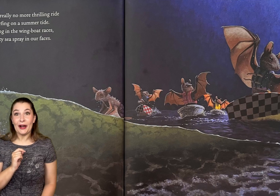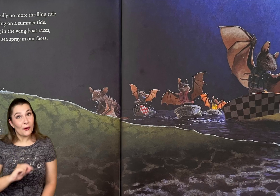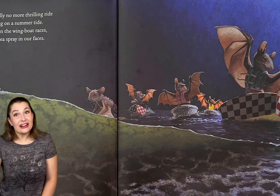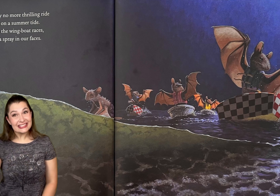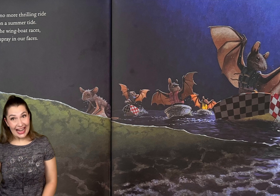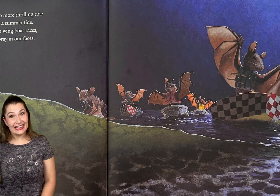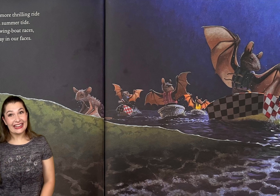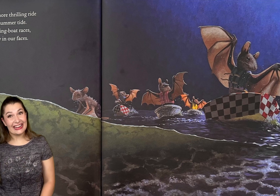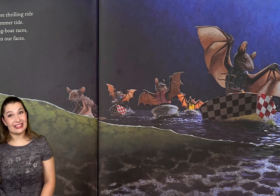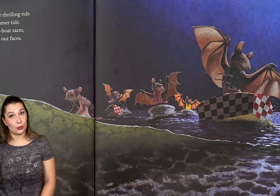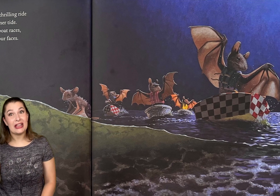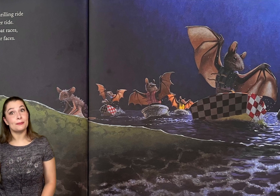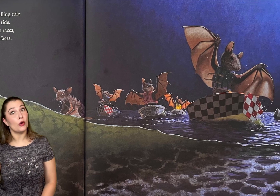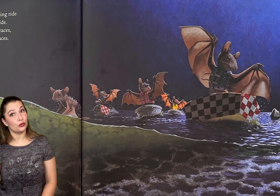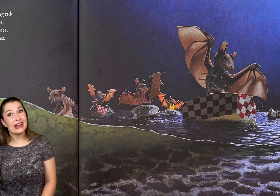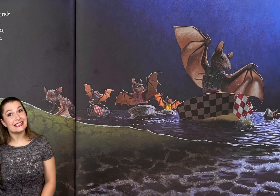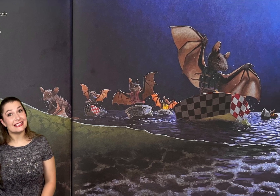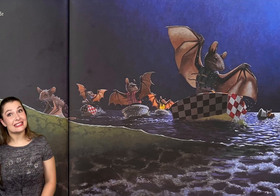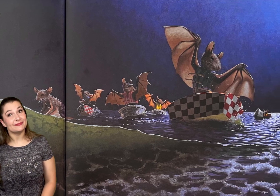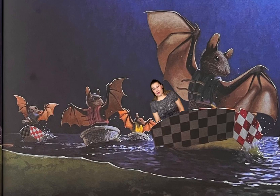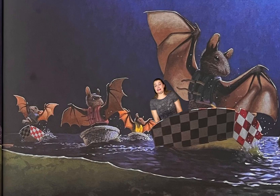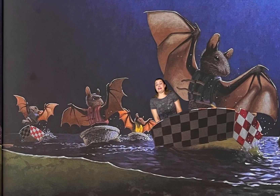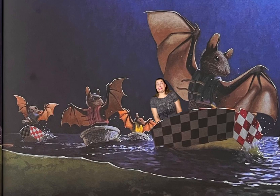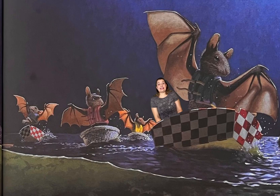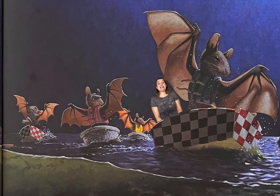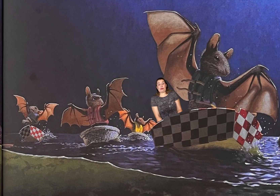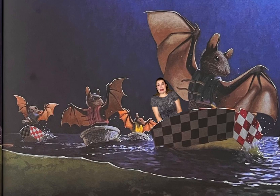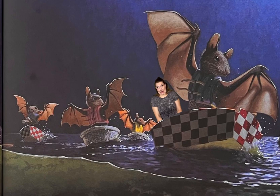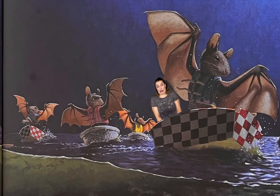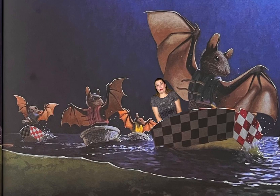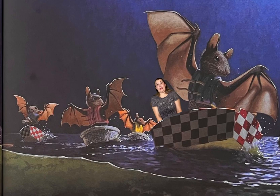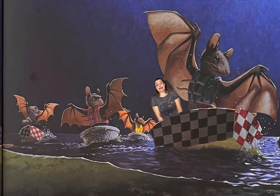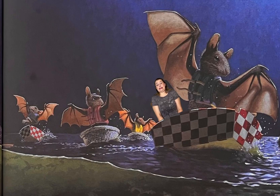Or sailing in the wing boat races with salty sea spray in our faces.